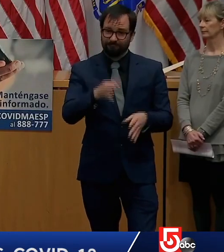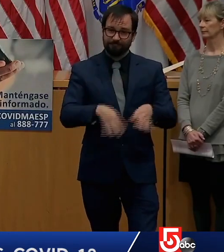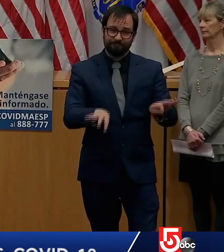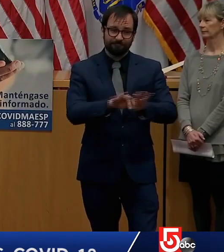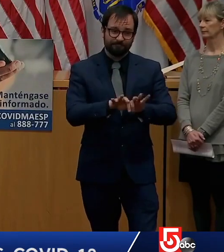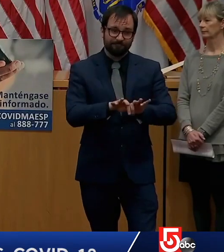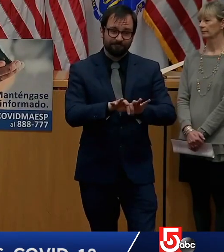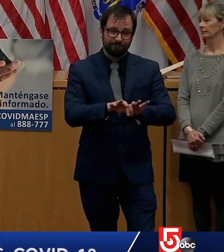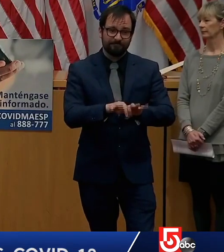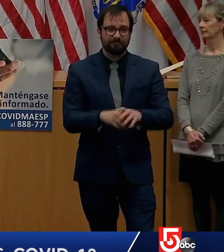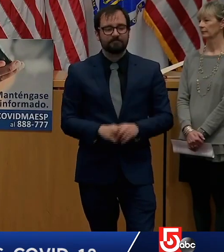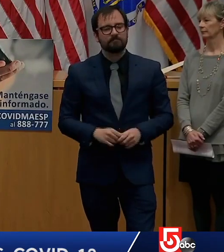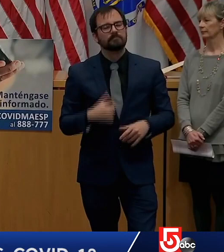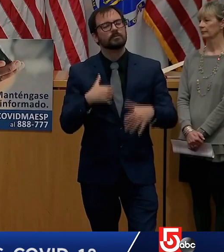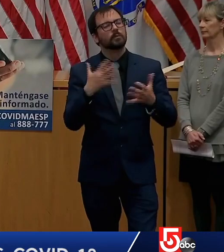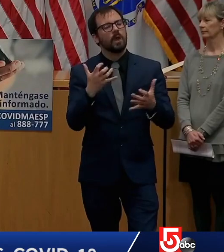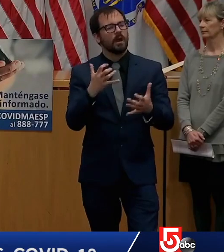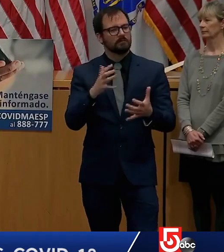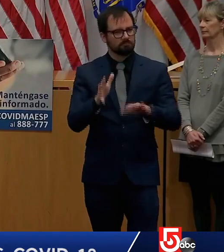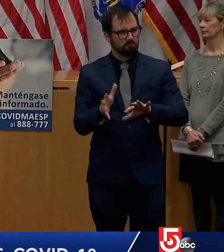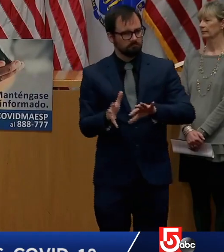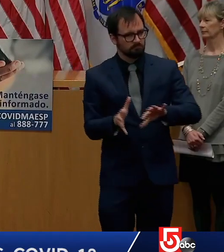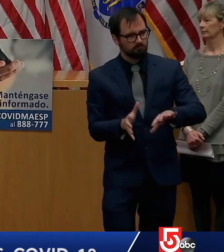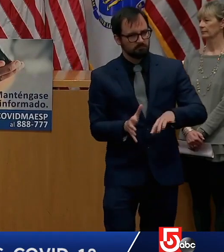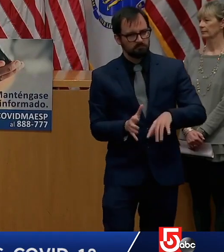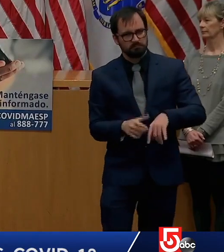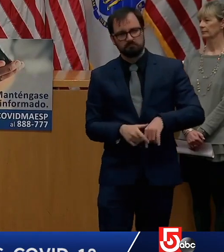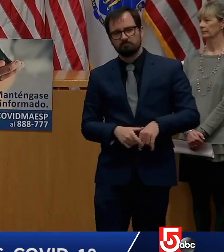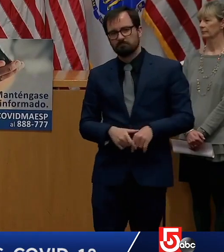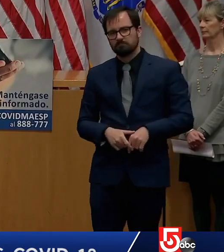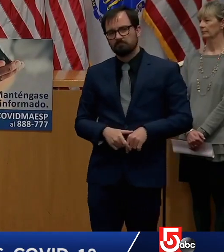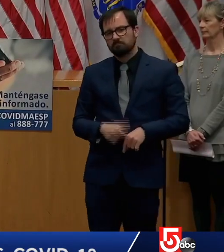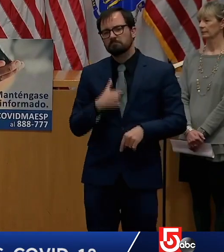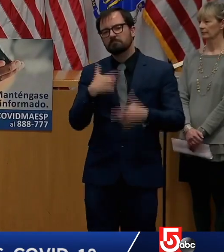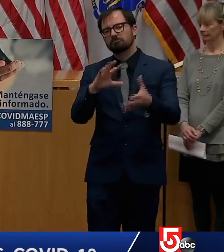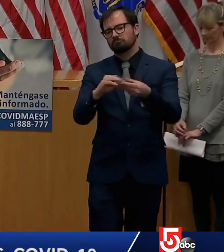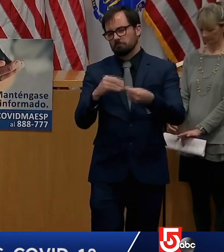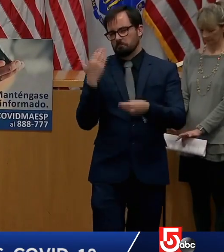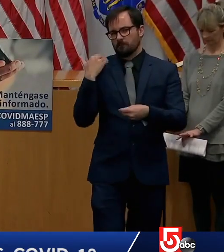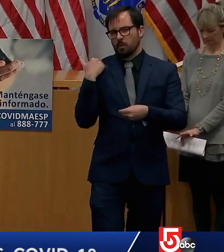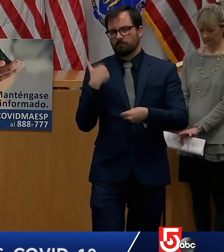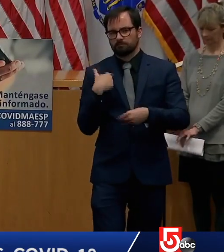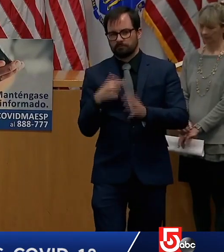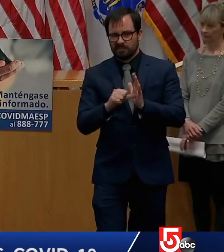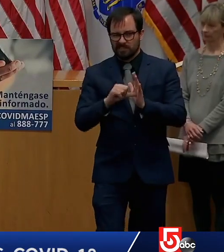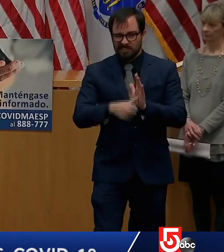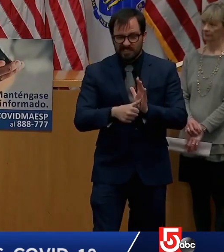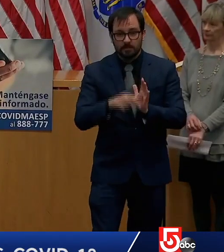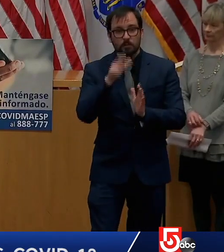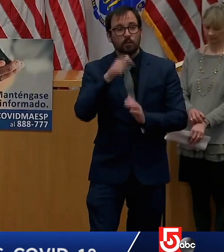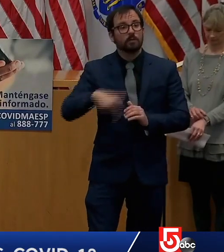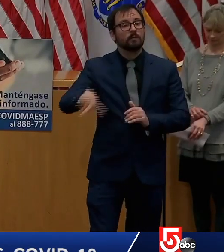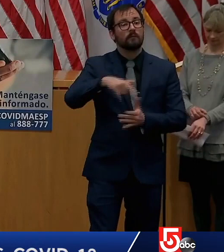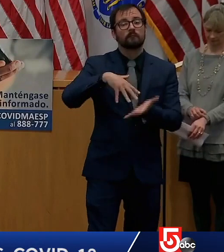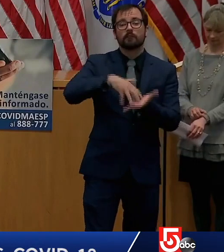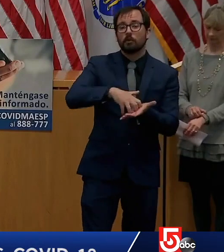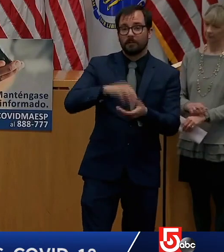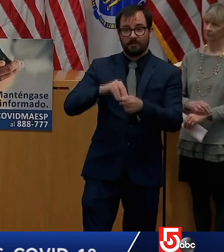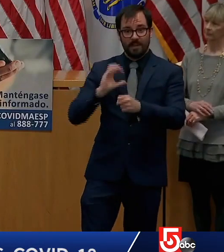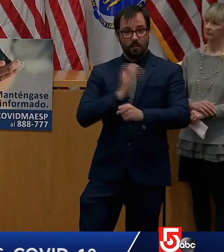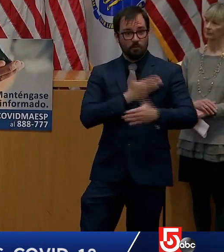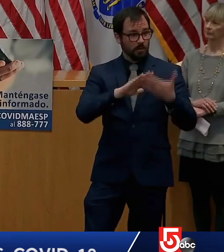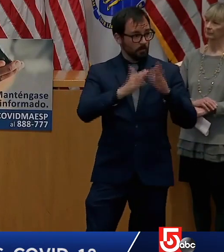the message that I've shared here before and that's relative to those who are vulnerable in our communities particularly those who suffer